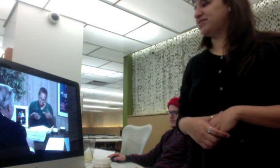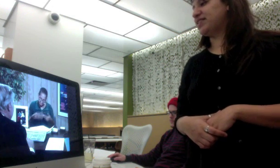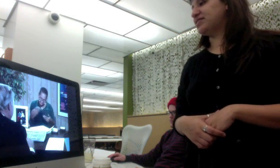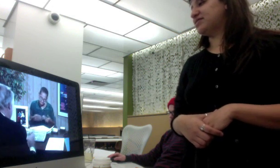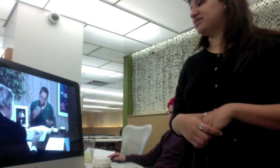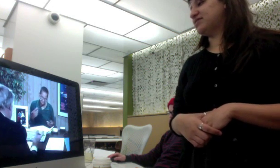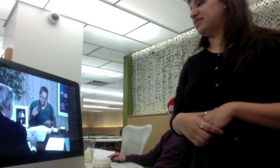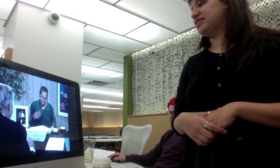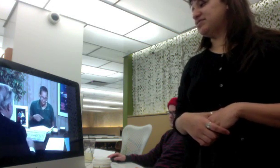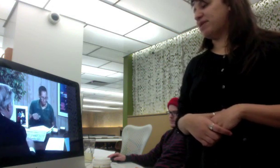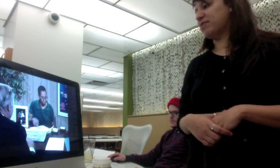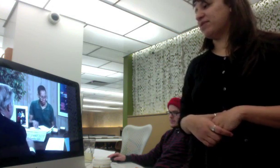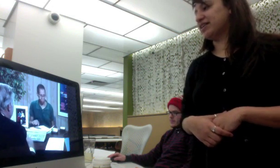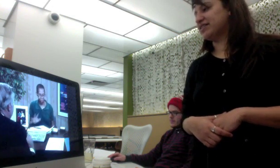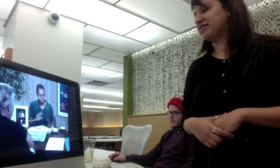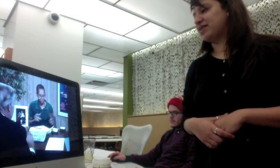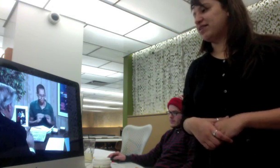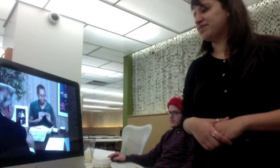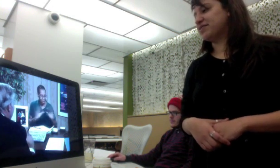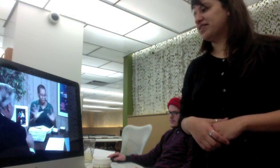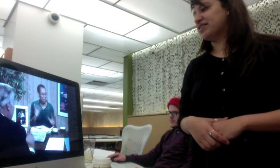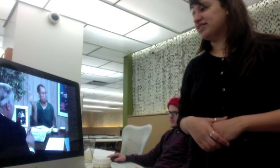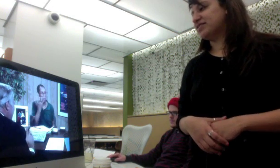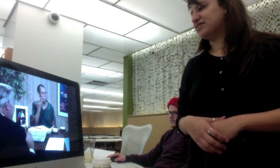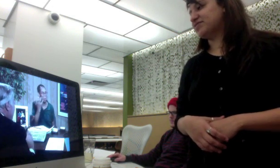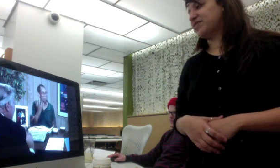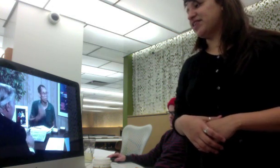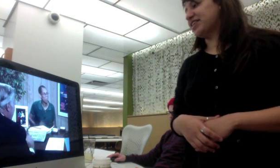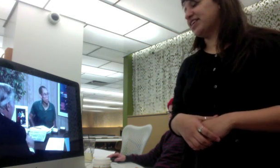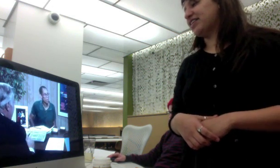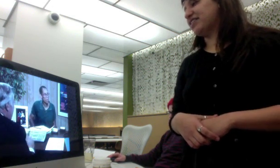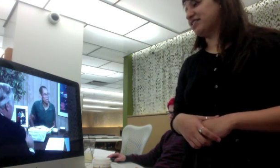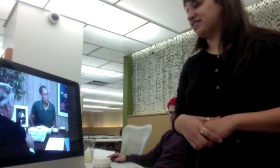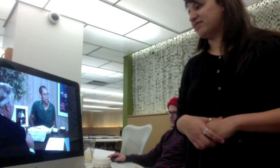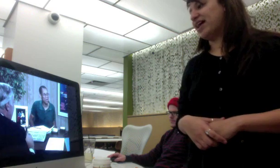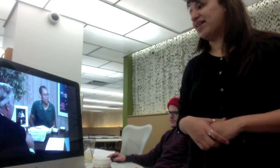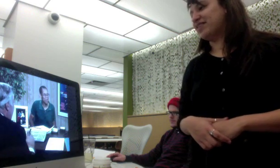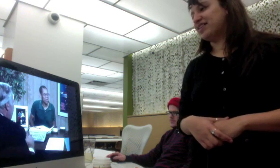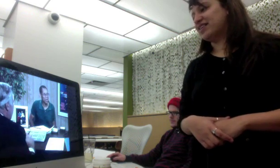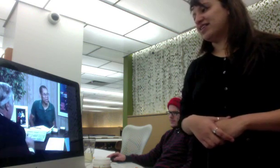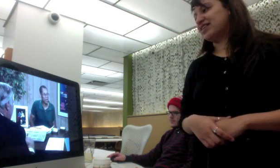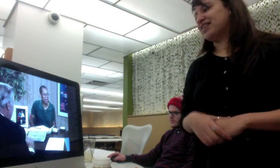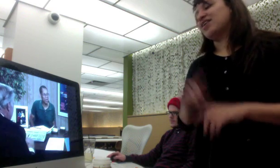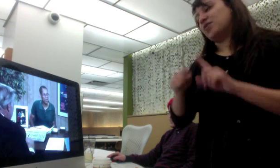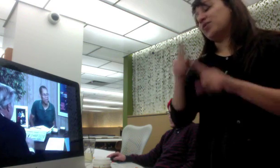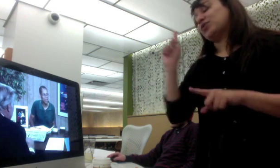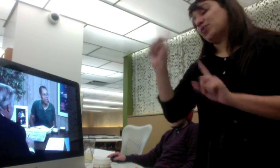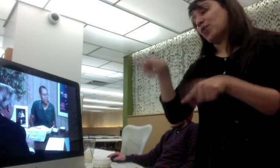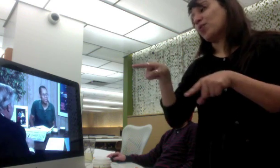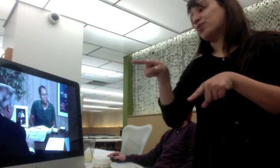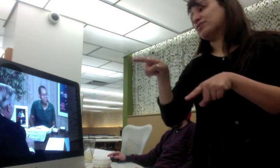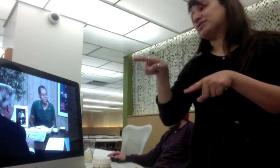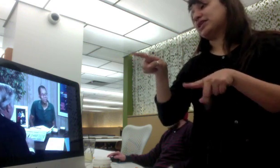That's fast. Easy paperwork. It When you go to the lender, that one will be a lot more detailed.